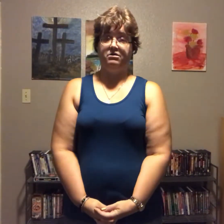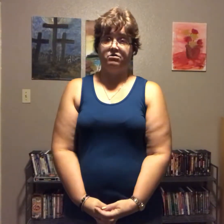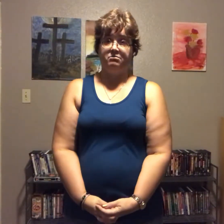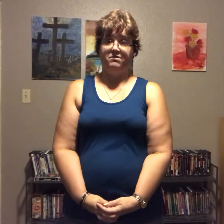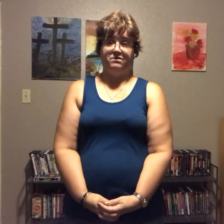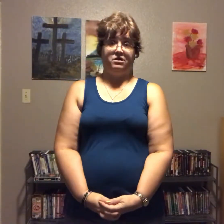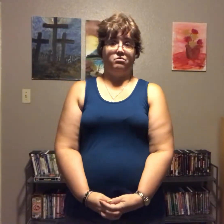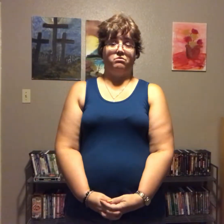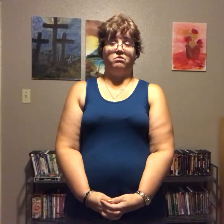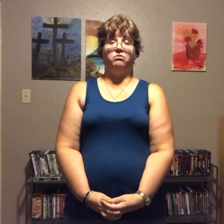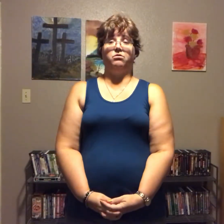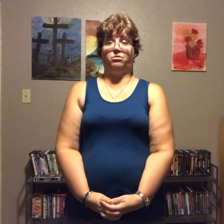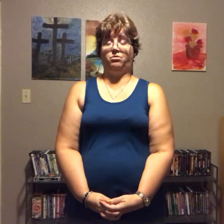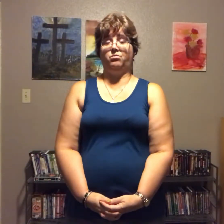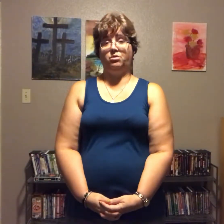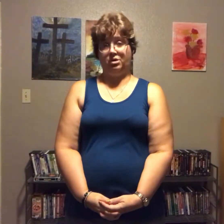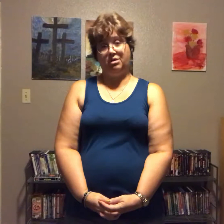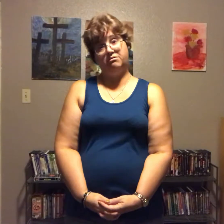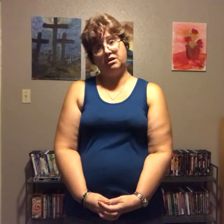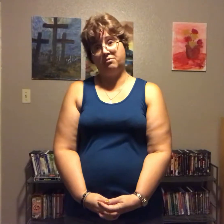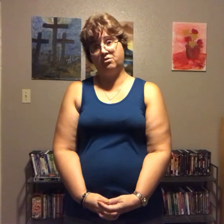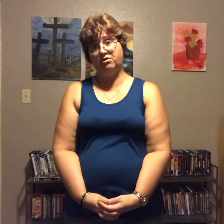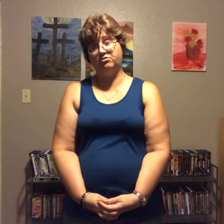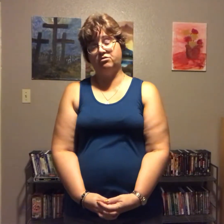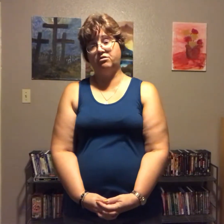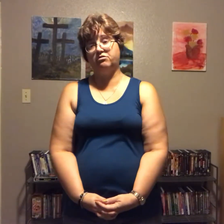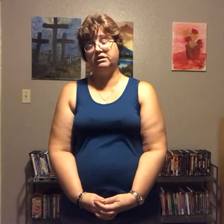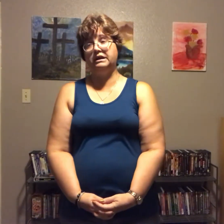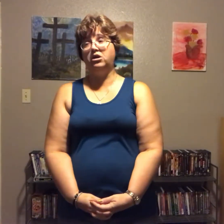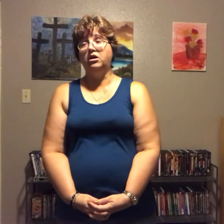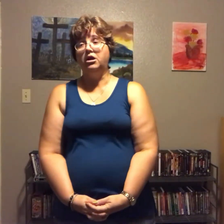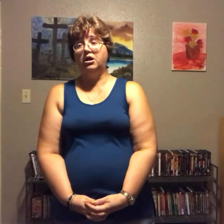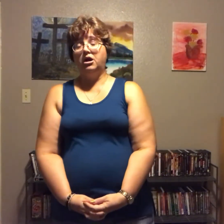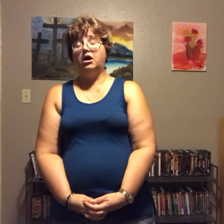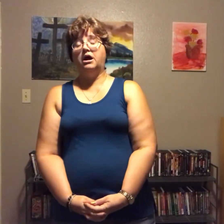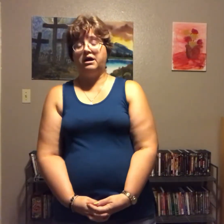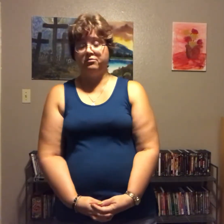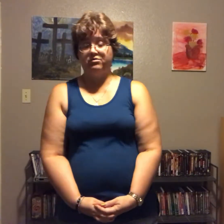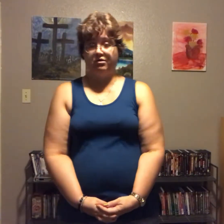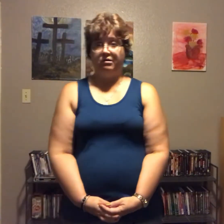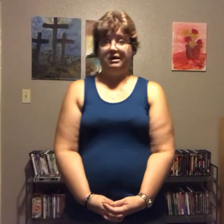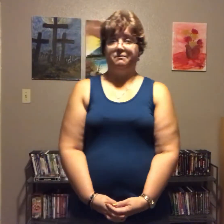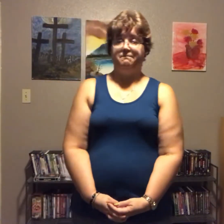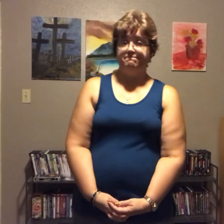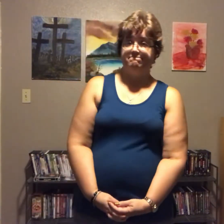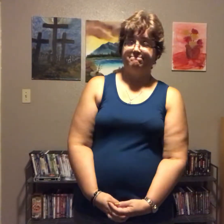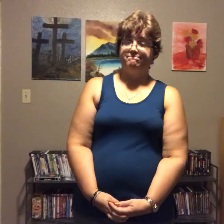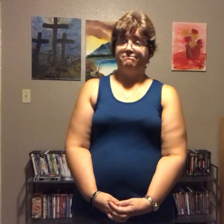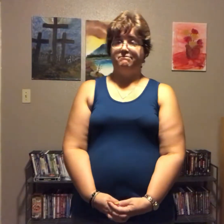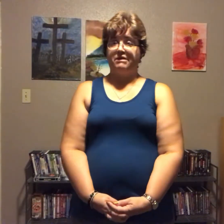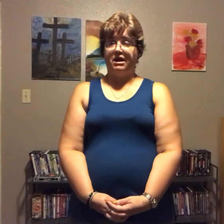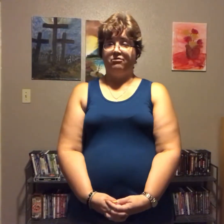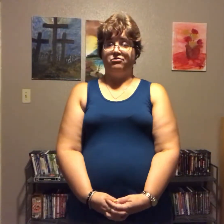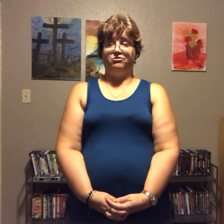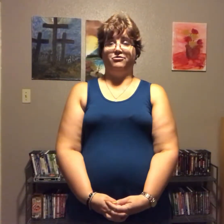have took my video wrong or it came across harshly I am sorry I was just